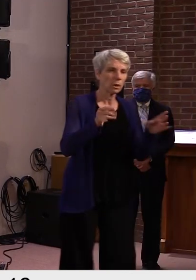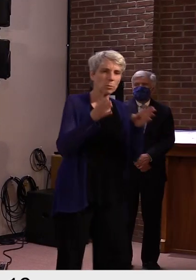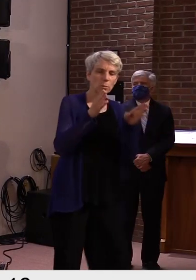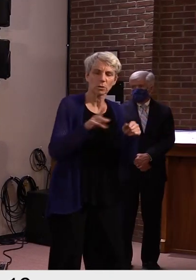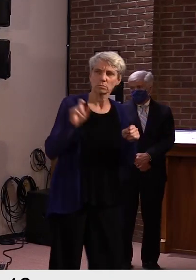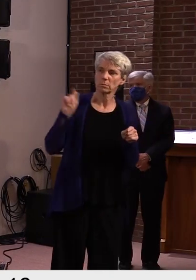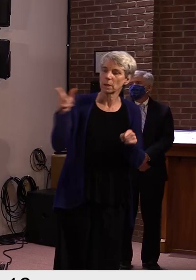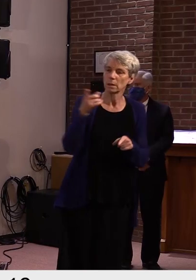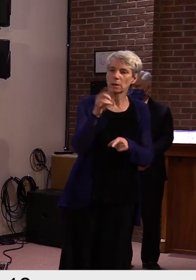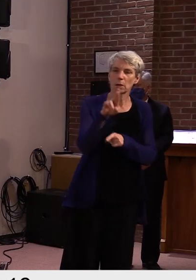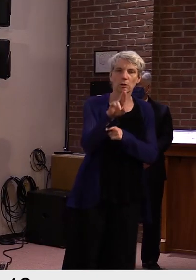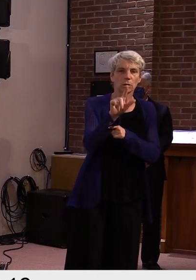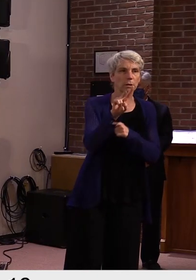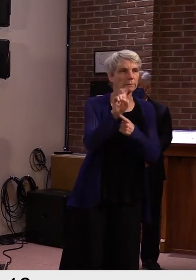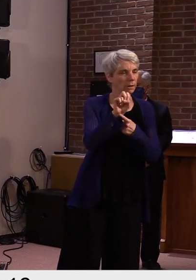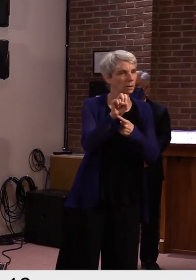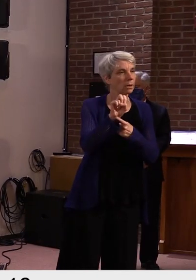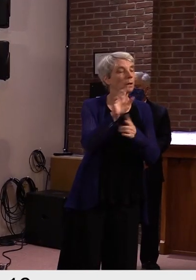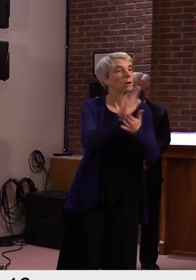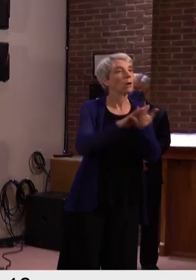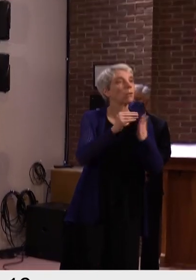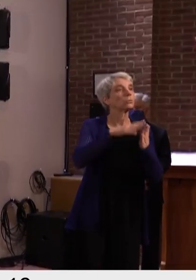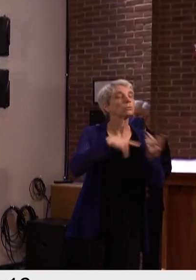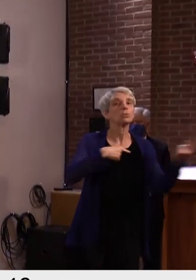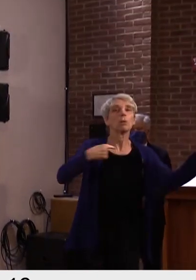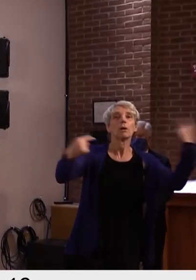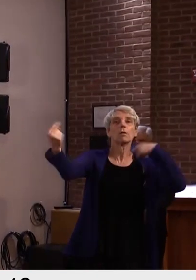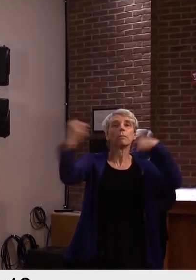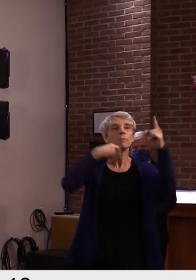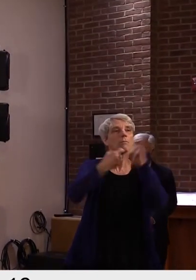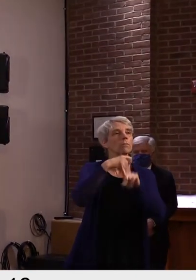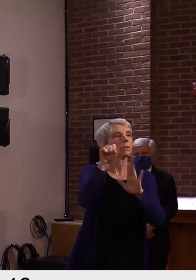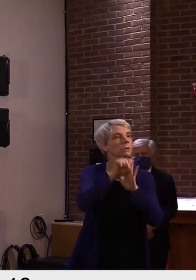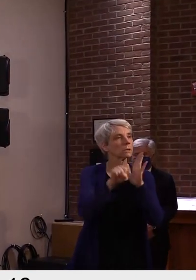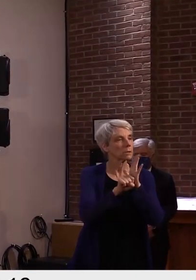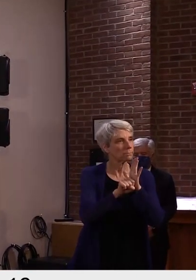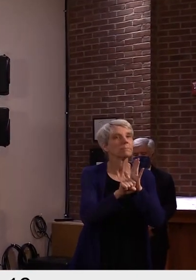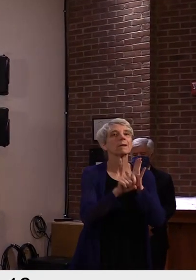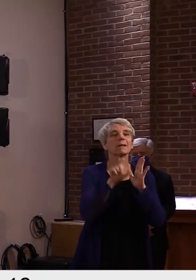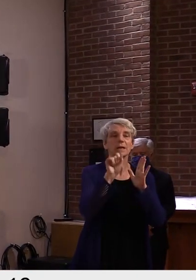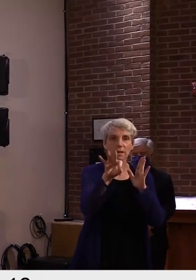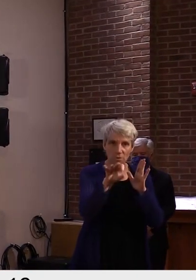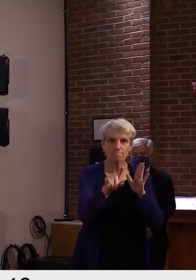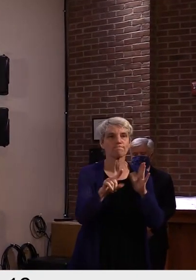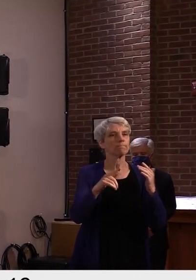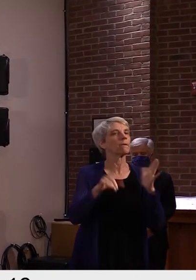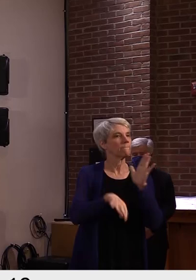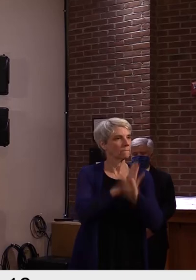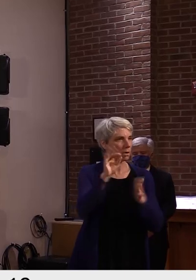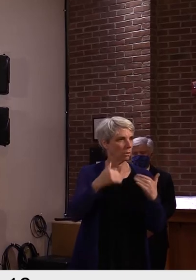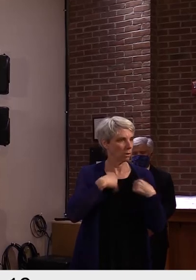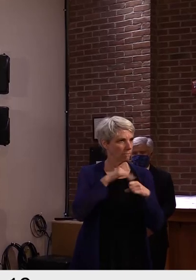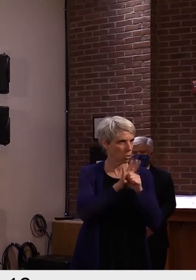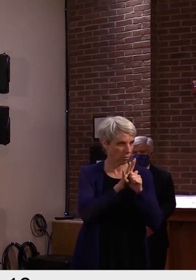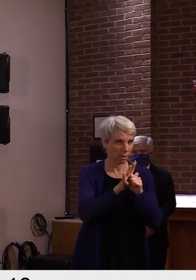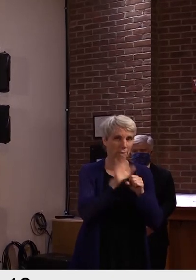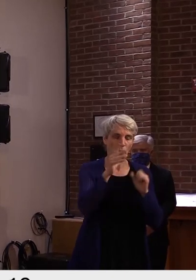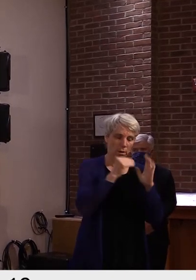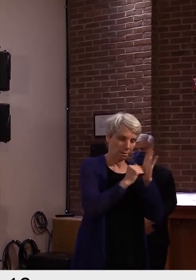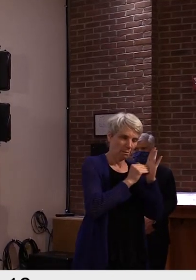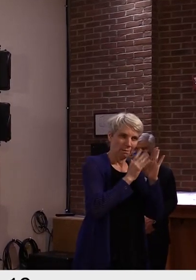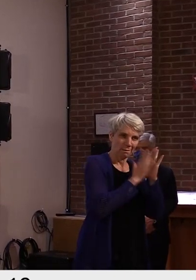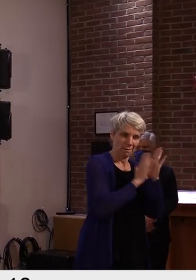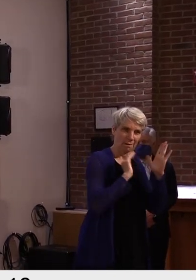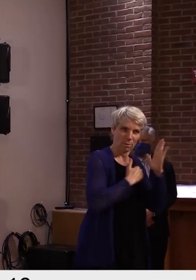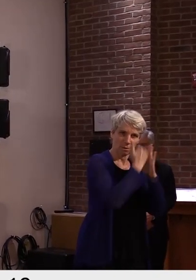Vermont cases, out-of-state college students, or would they be counted in their own state? I know this issue has